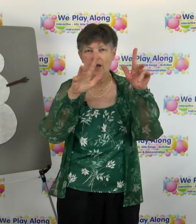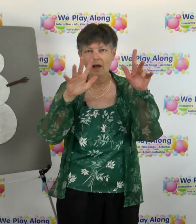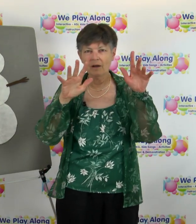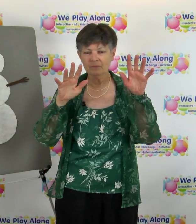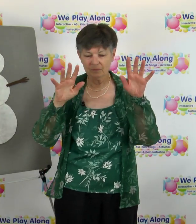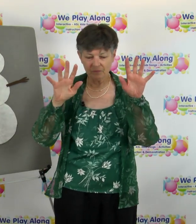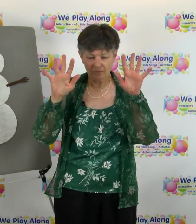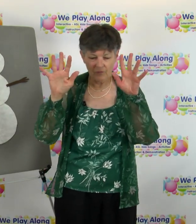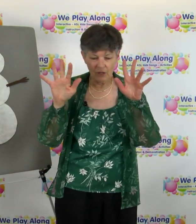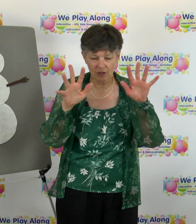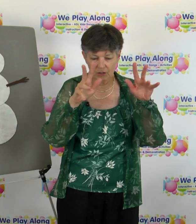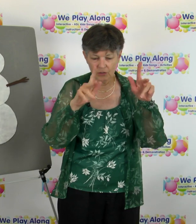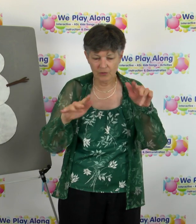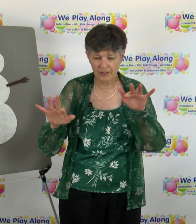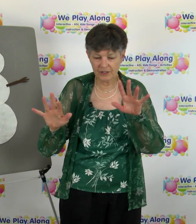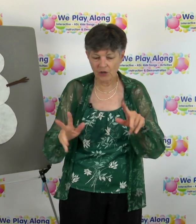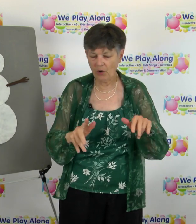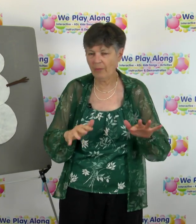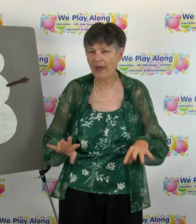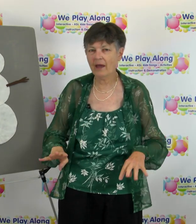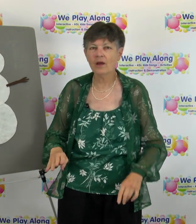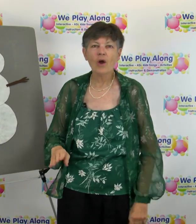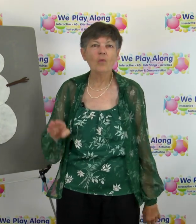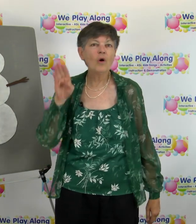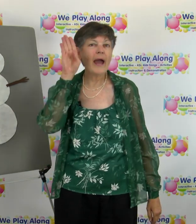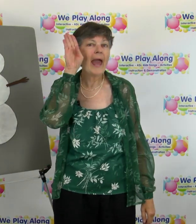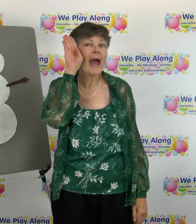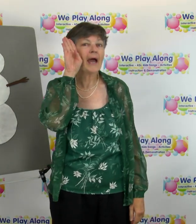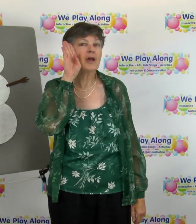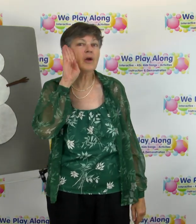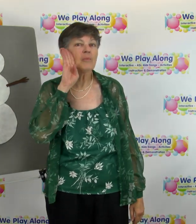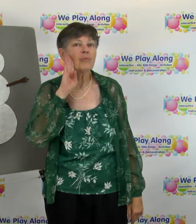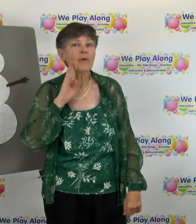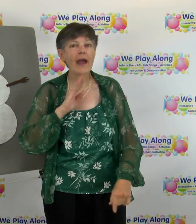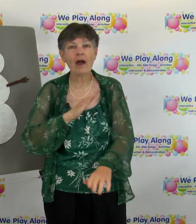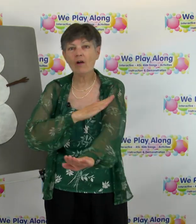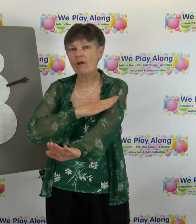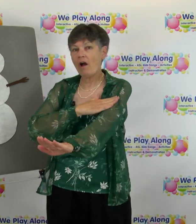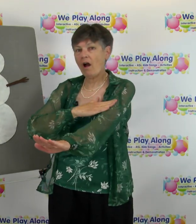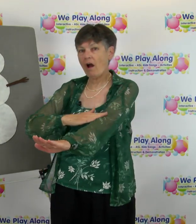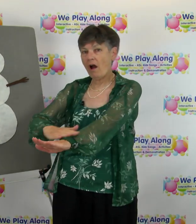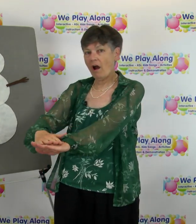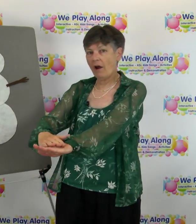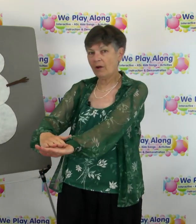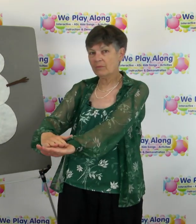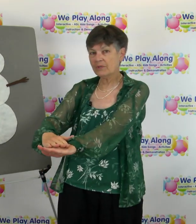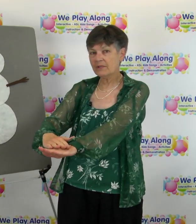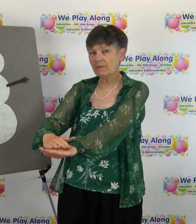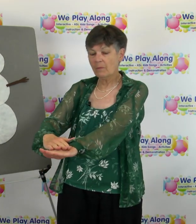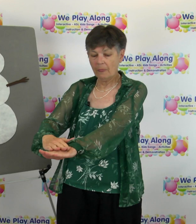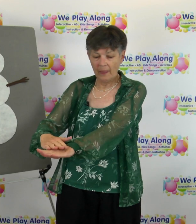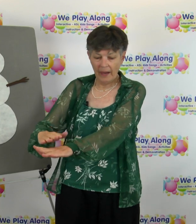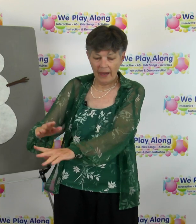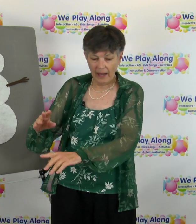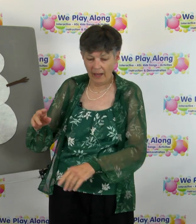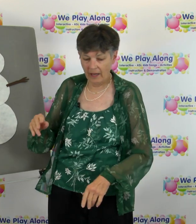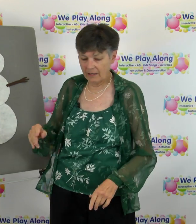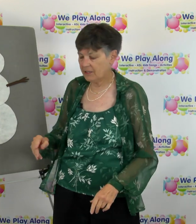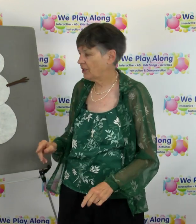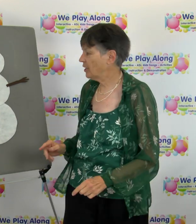to the snowman we'll add brown arms until